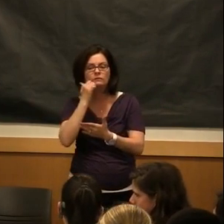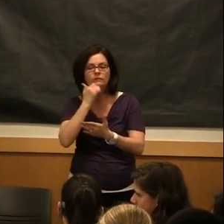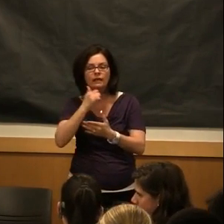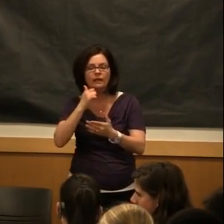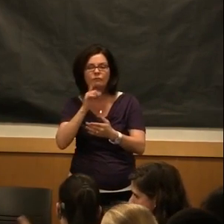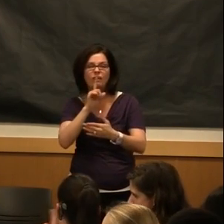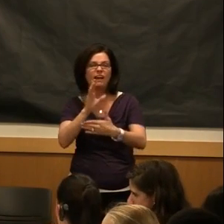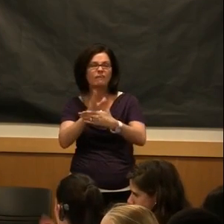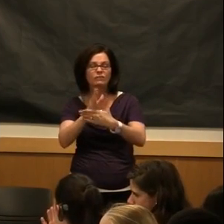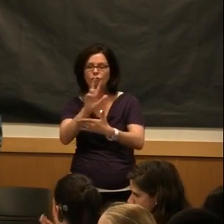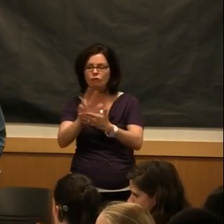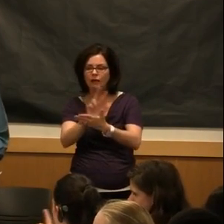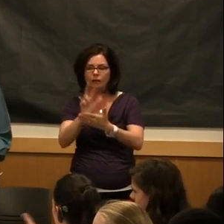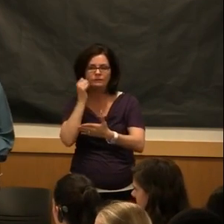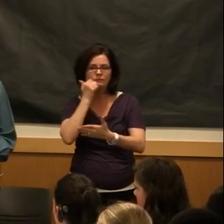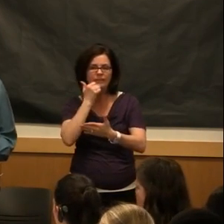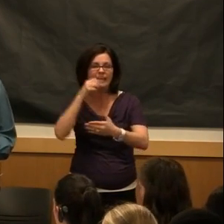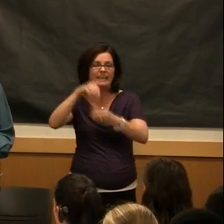three hours a day?